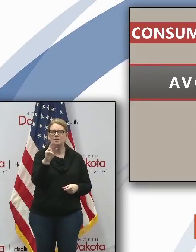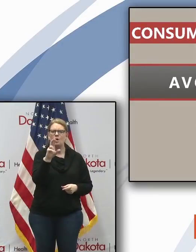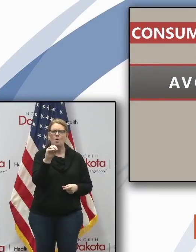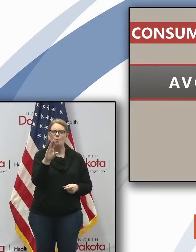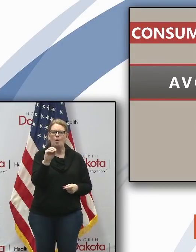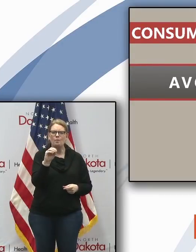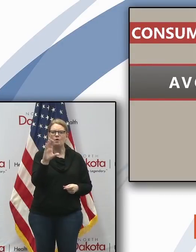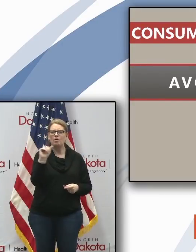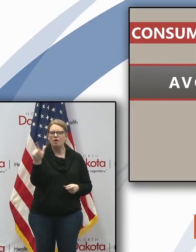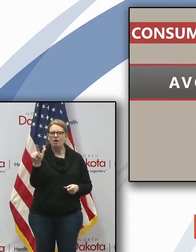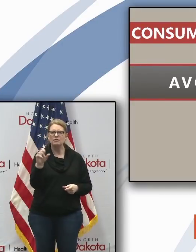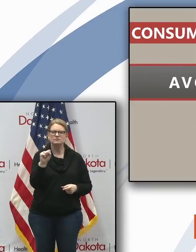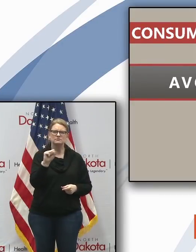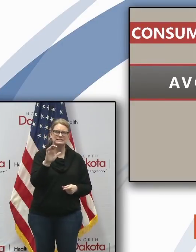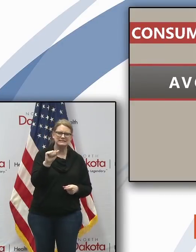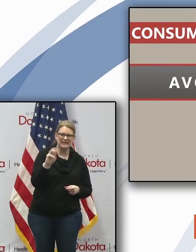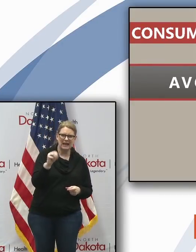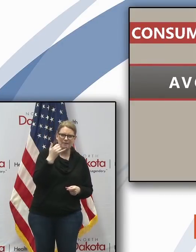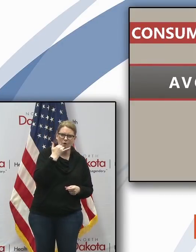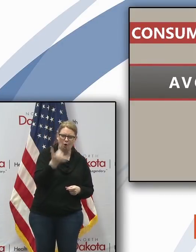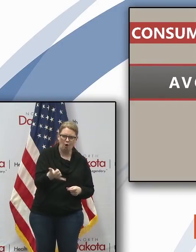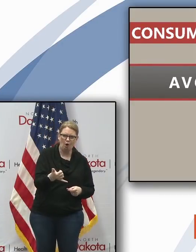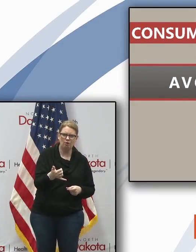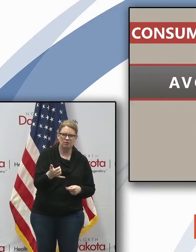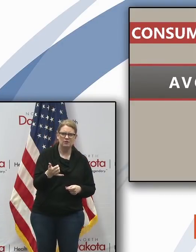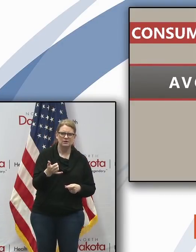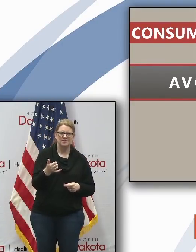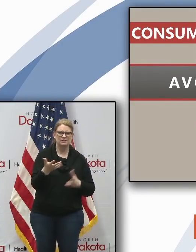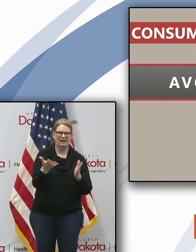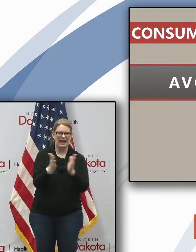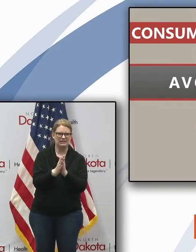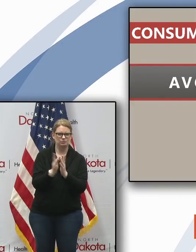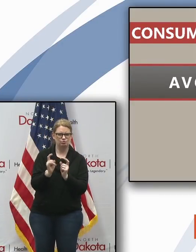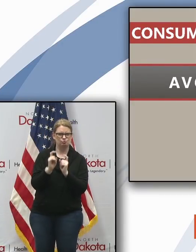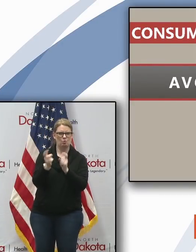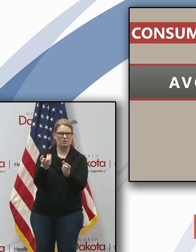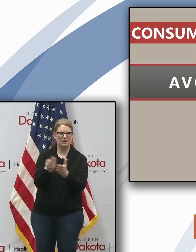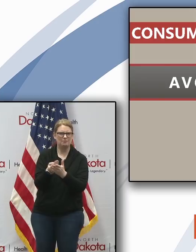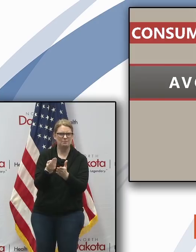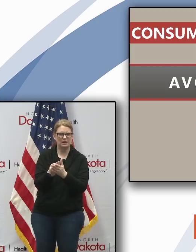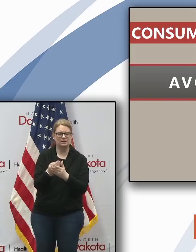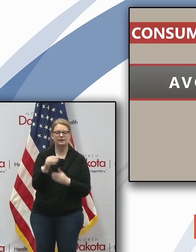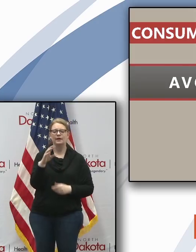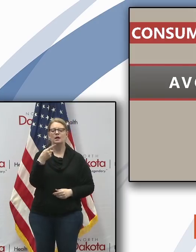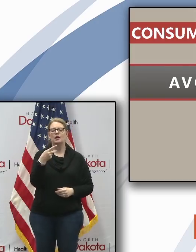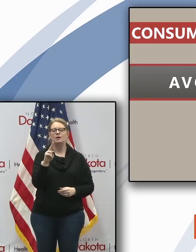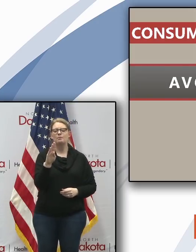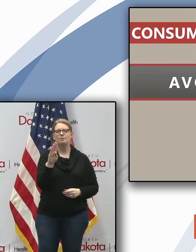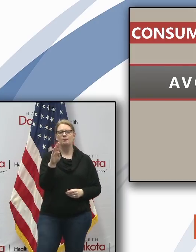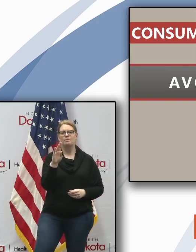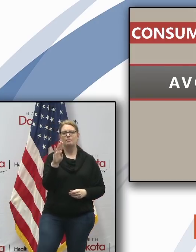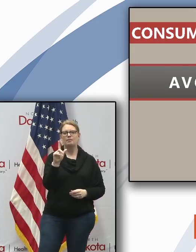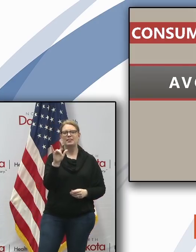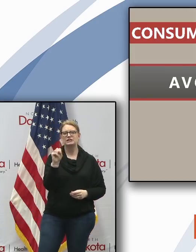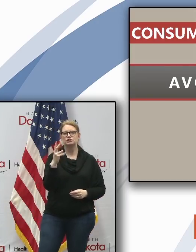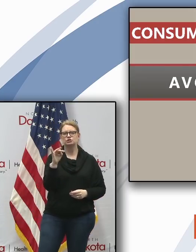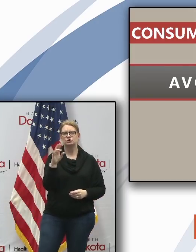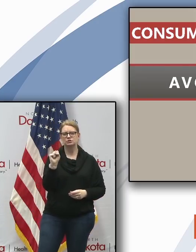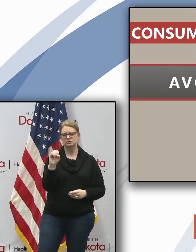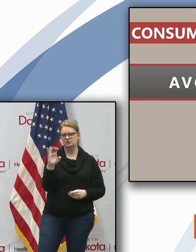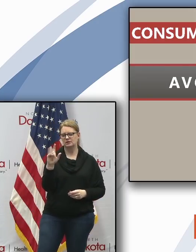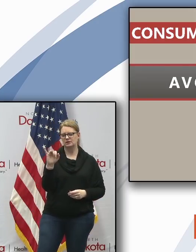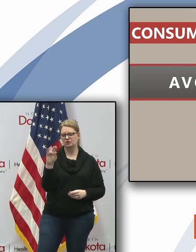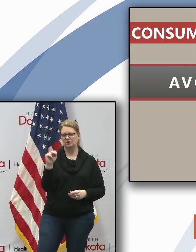scam call or anything asking you to do donate money especially in the publisher's clearinghouse please call